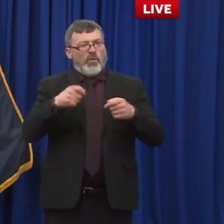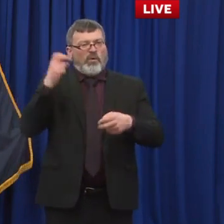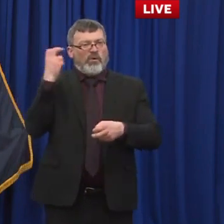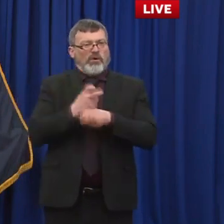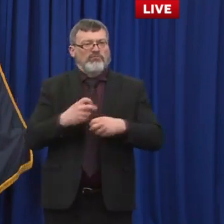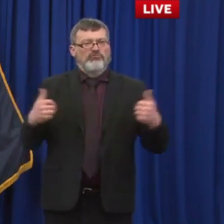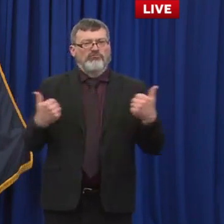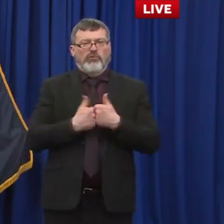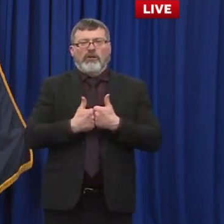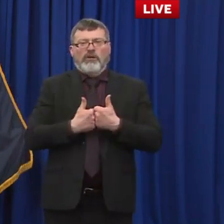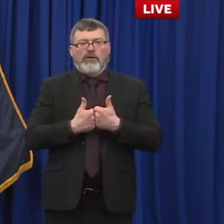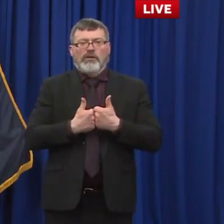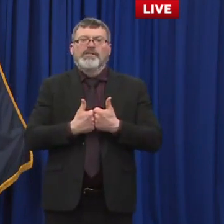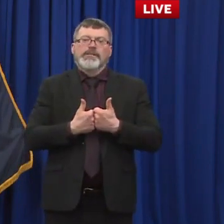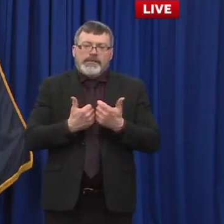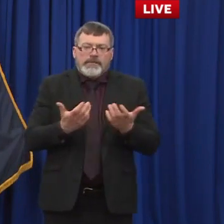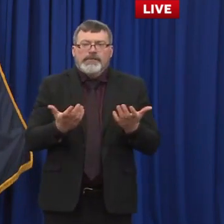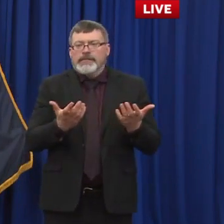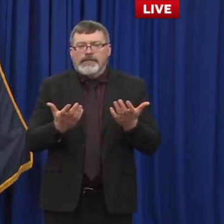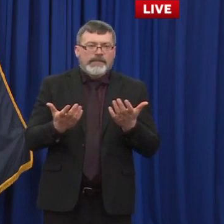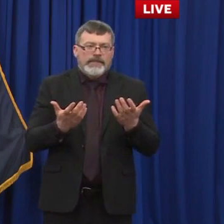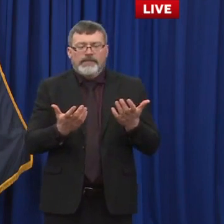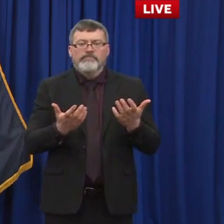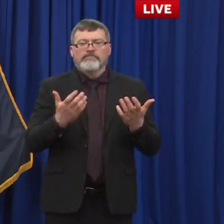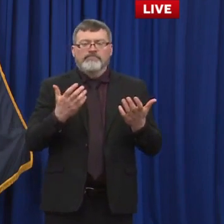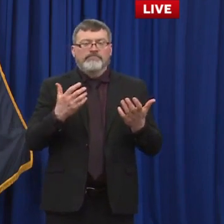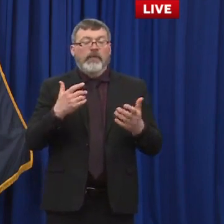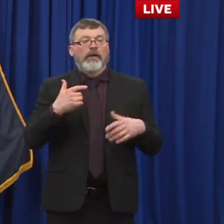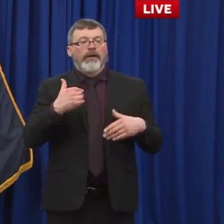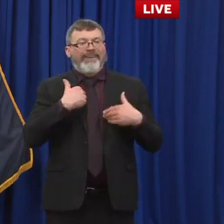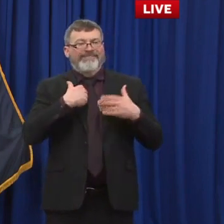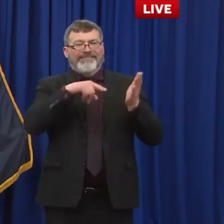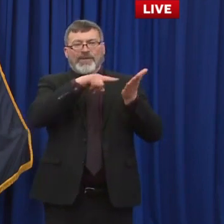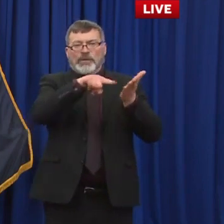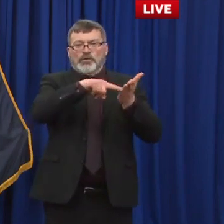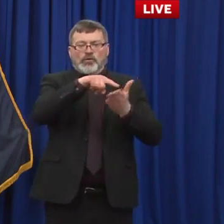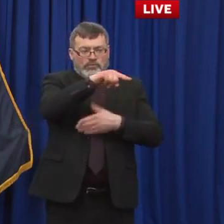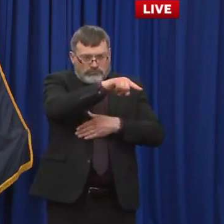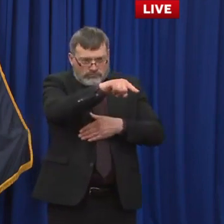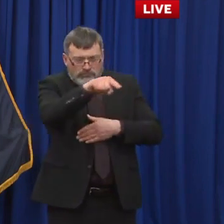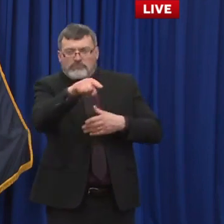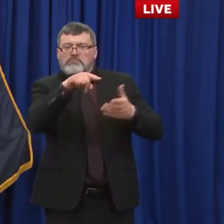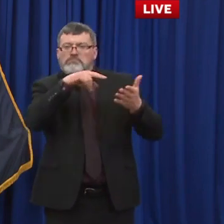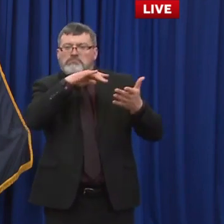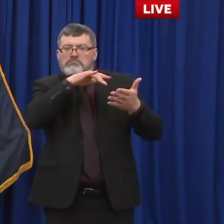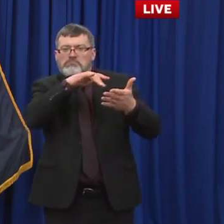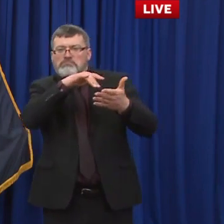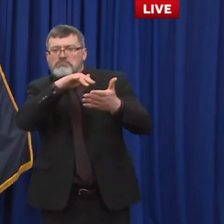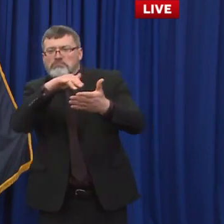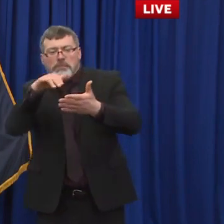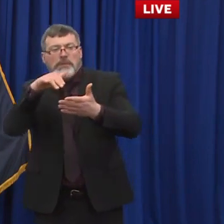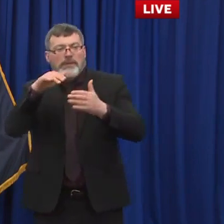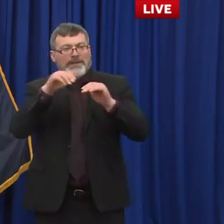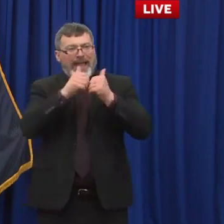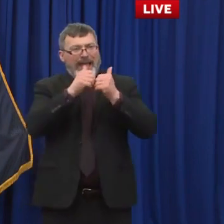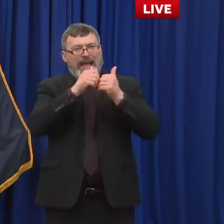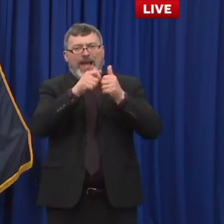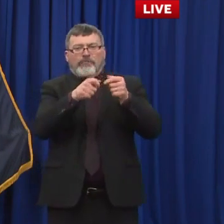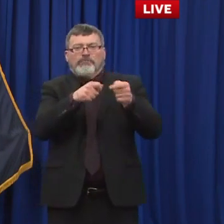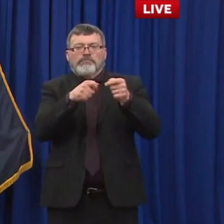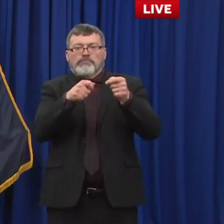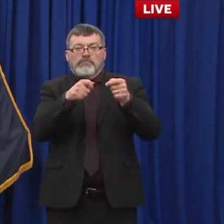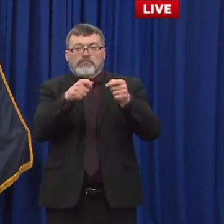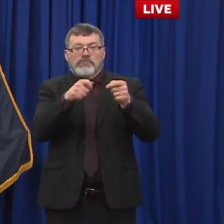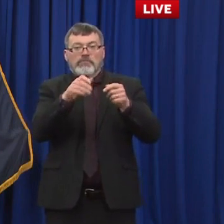another smaller peak expected, but that with continued high level vaccination, with continued attention